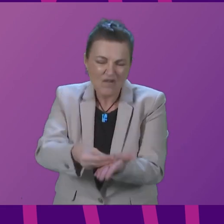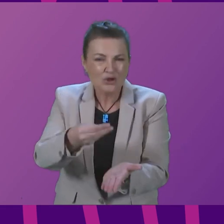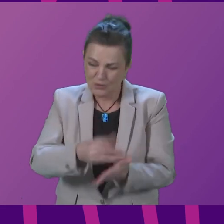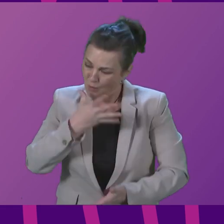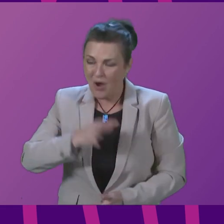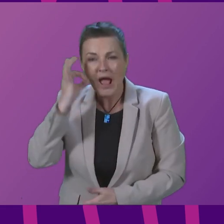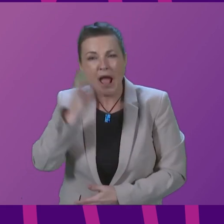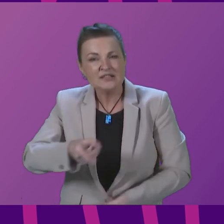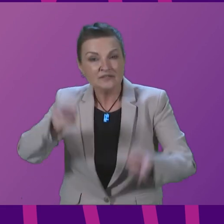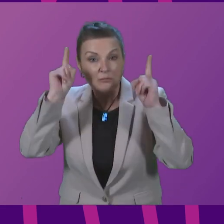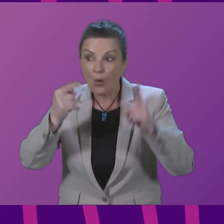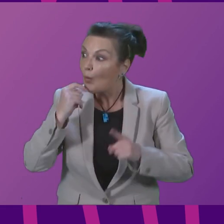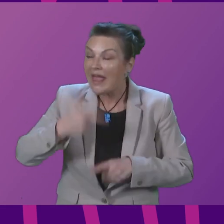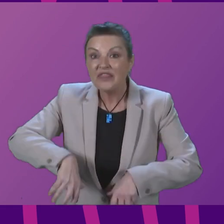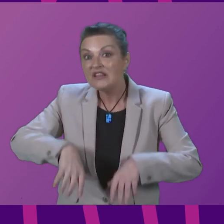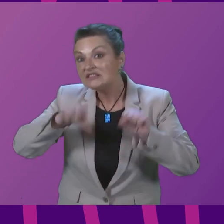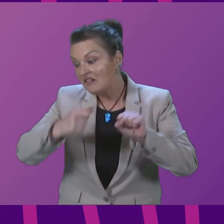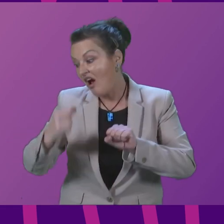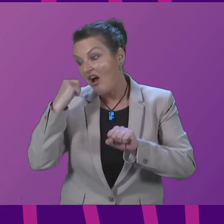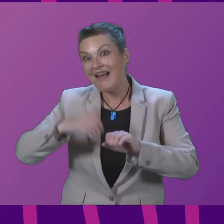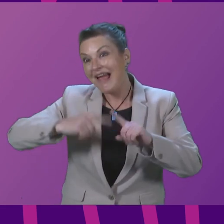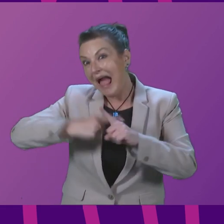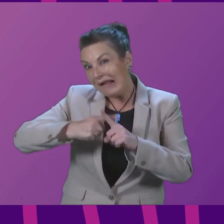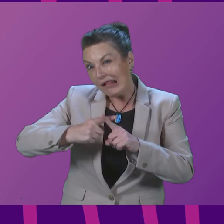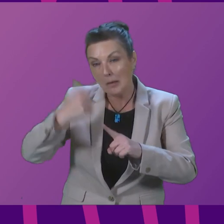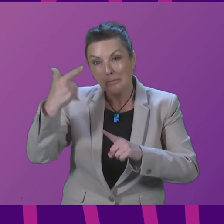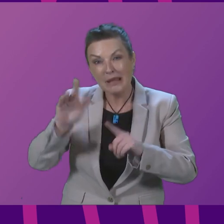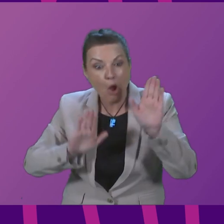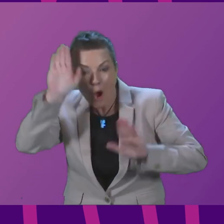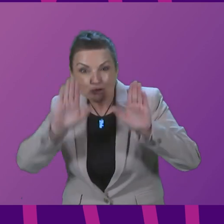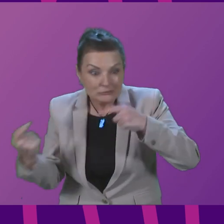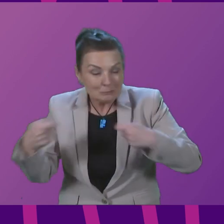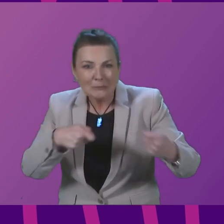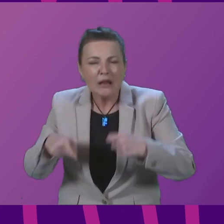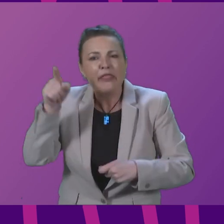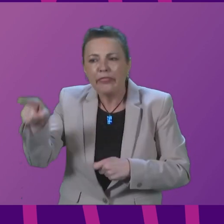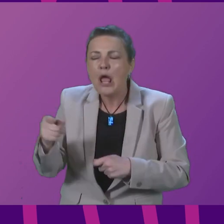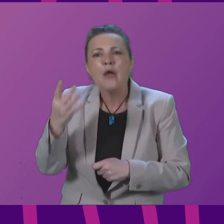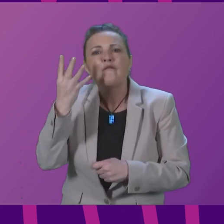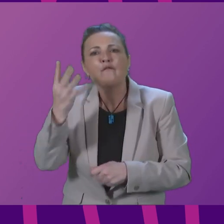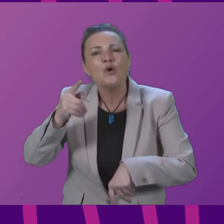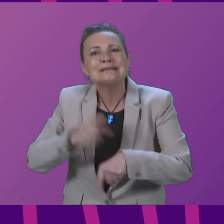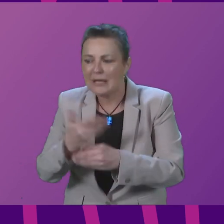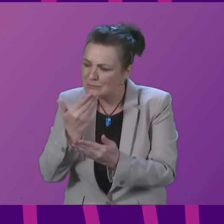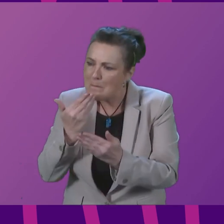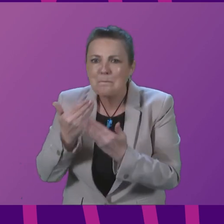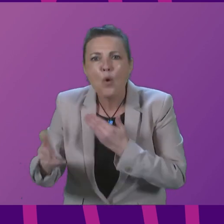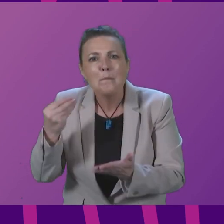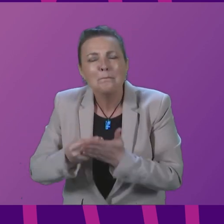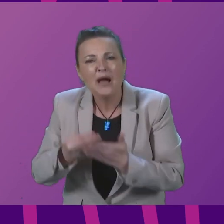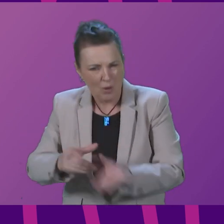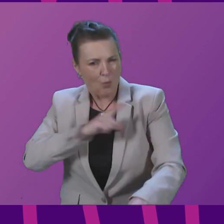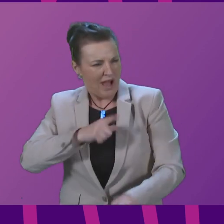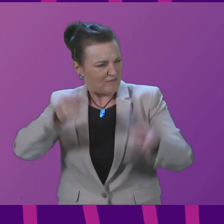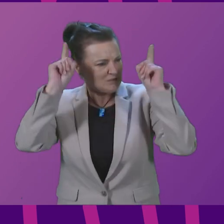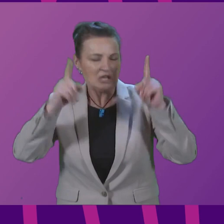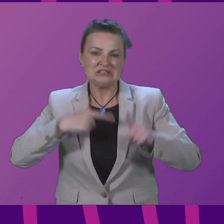Minister, when the auction south of the border netted four times more, why was she still determined to limit how much companies